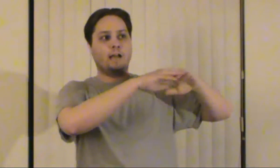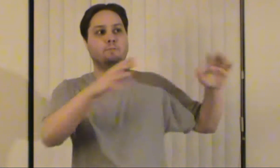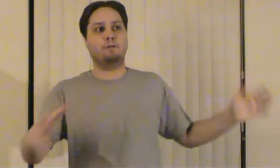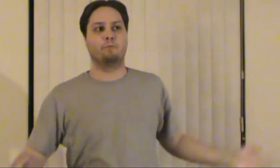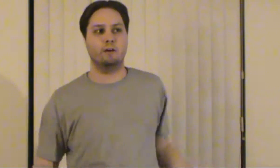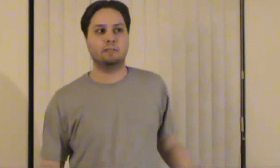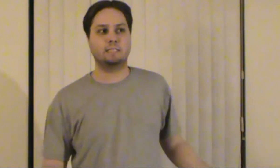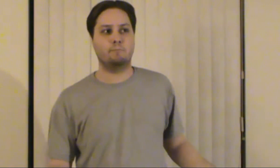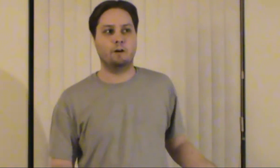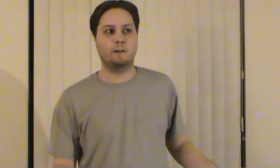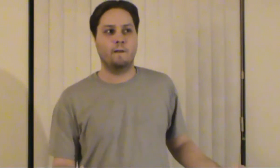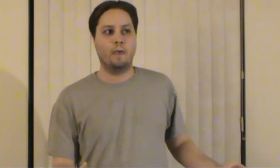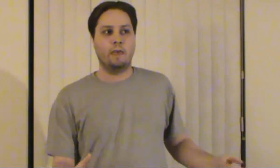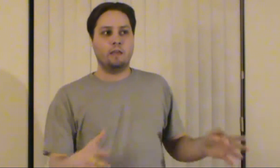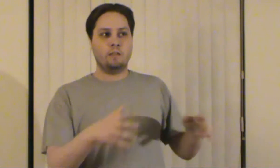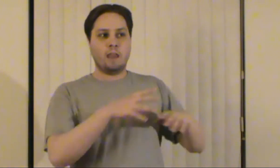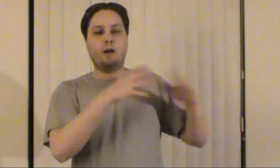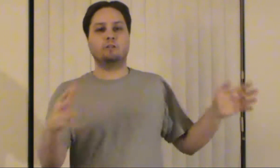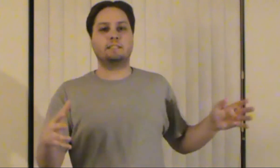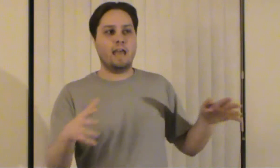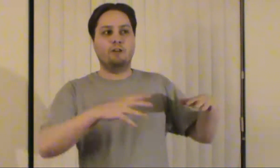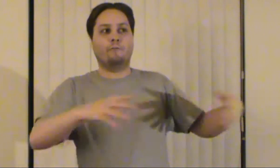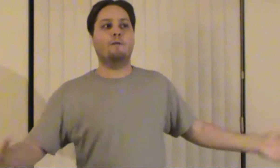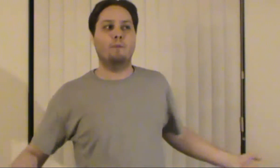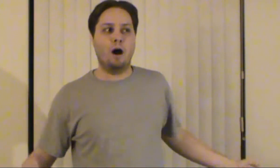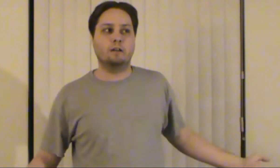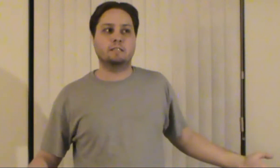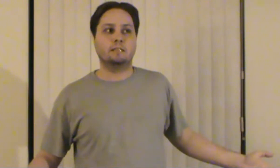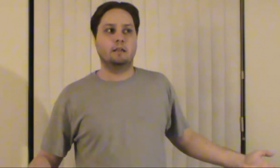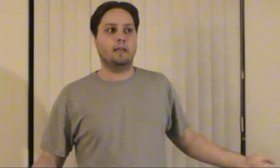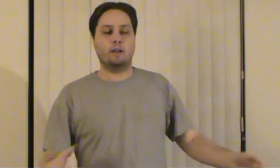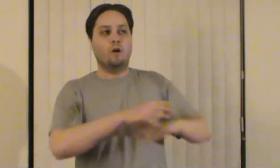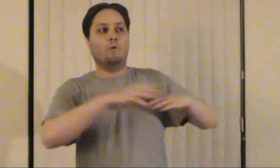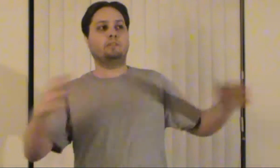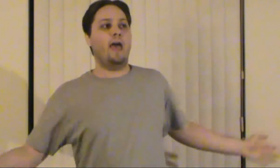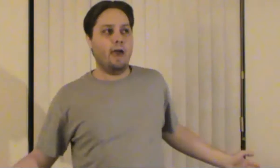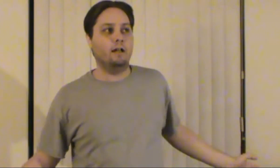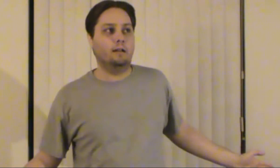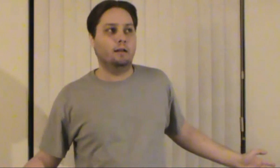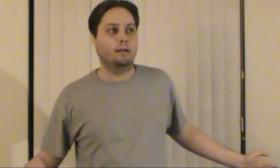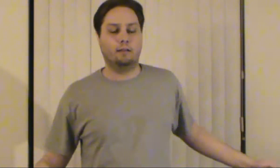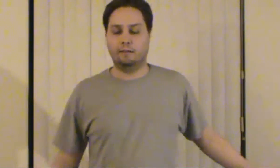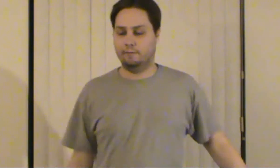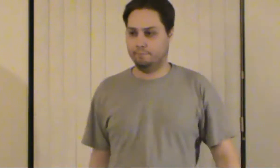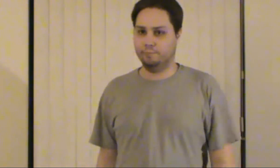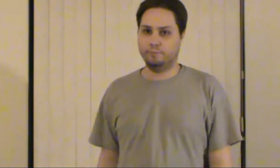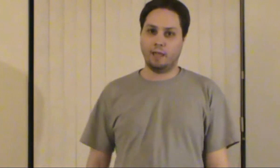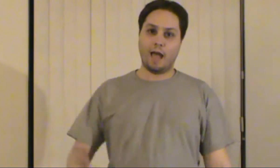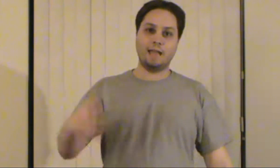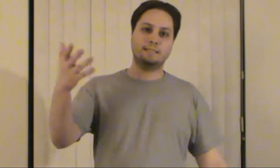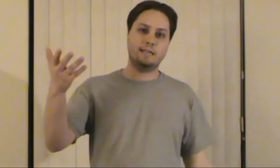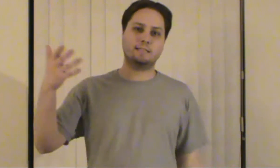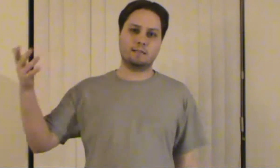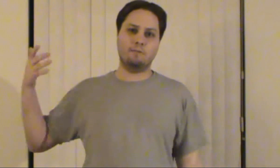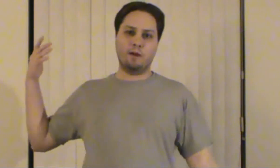actually be real with someone now you're saying you're from Mars like what the hell like I see some